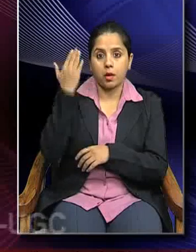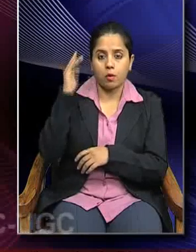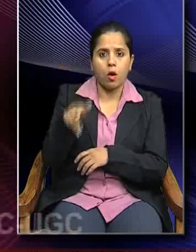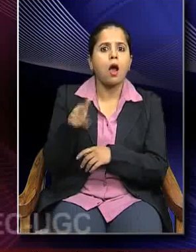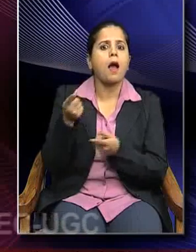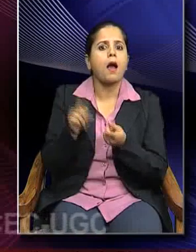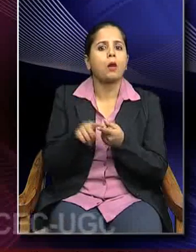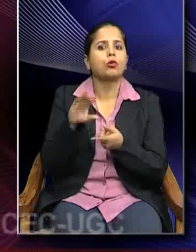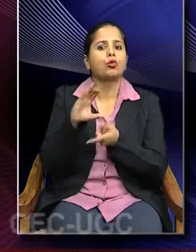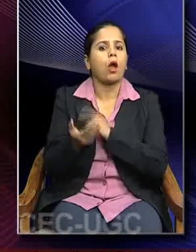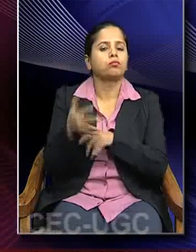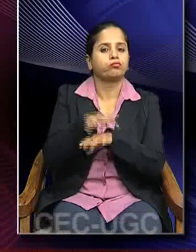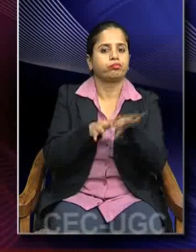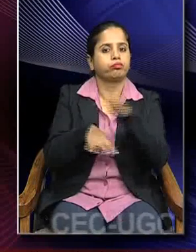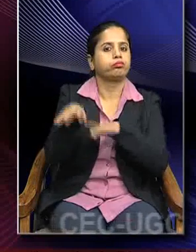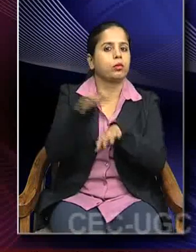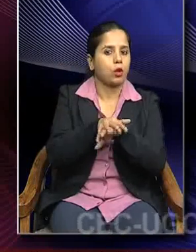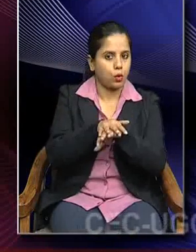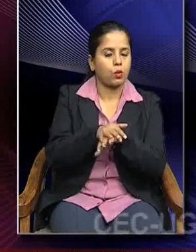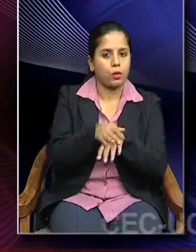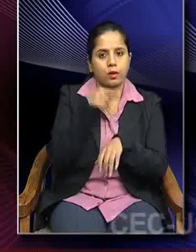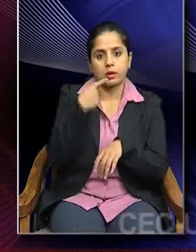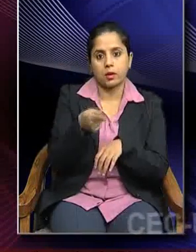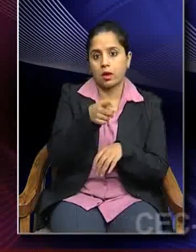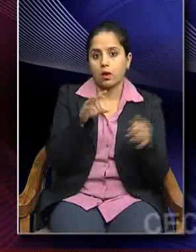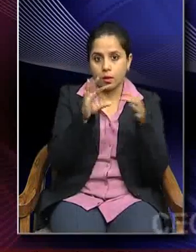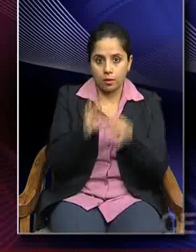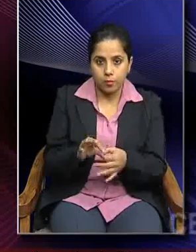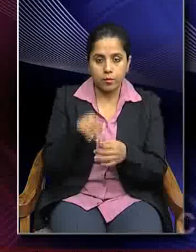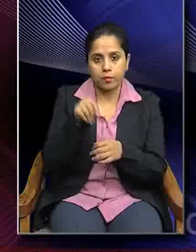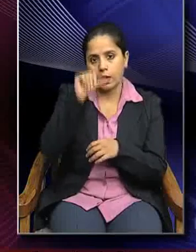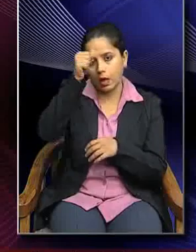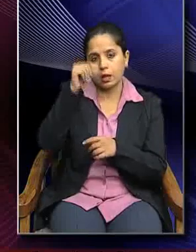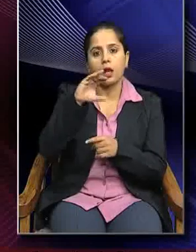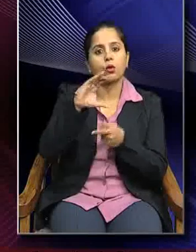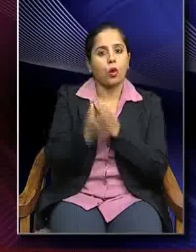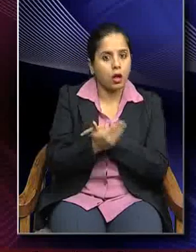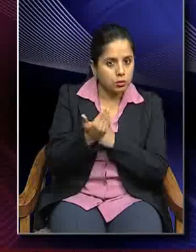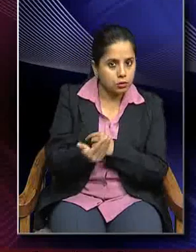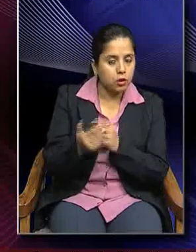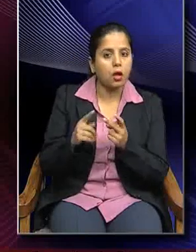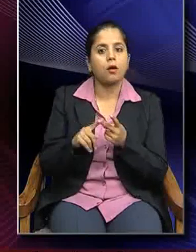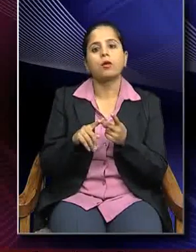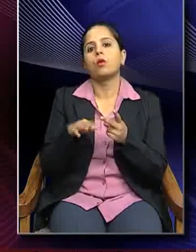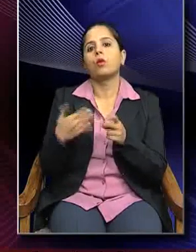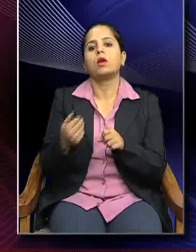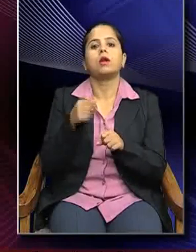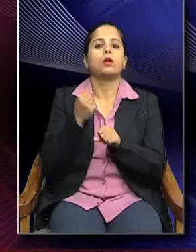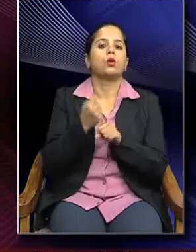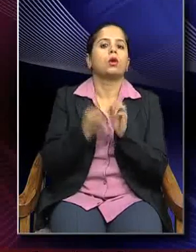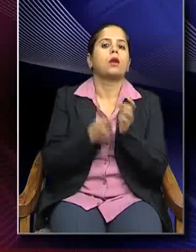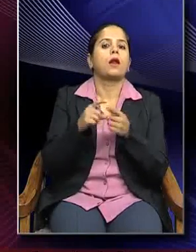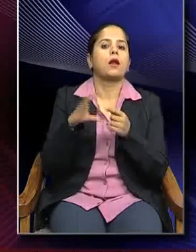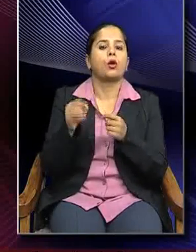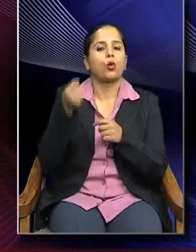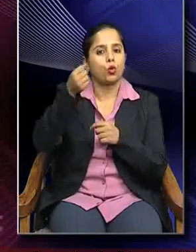of cultural intersection, say with reference to the Indian culture, the Greco-Roman culture,